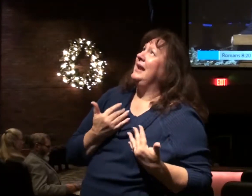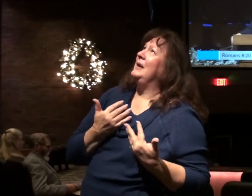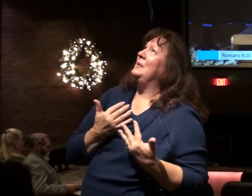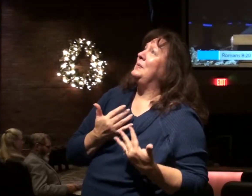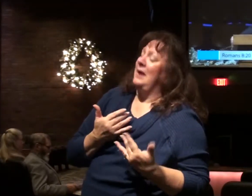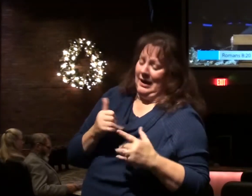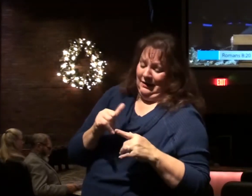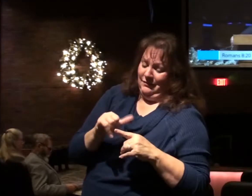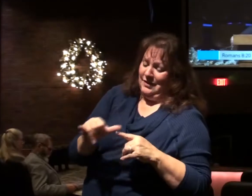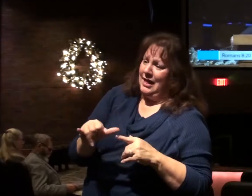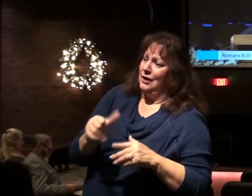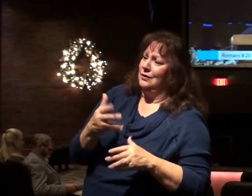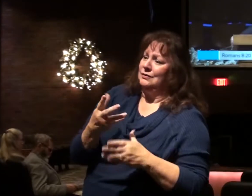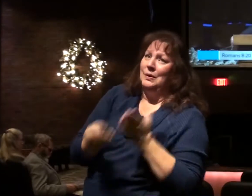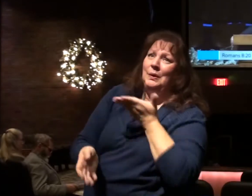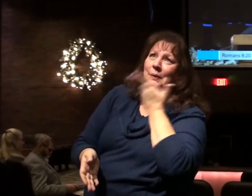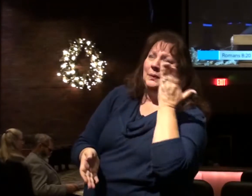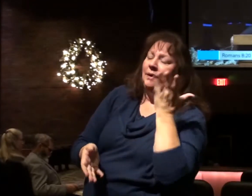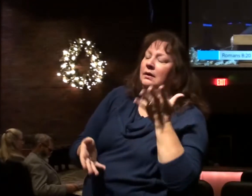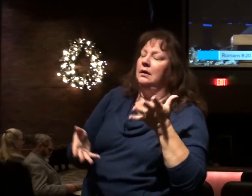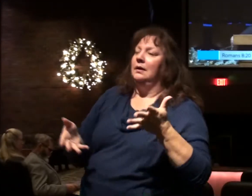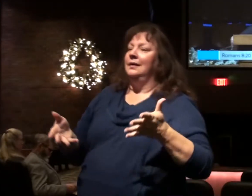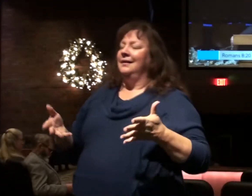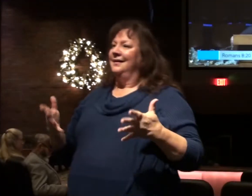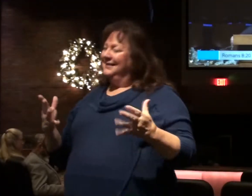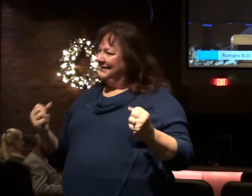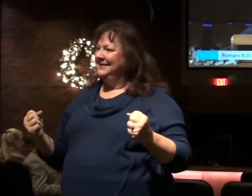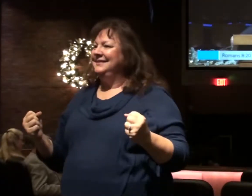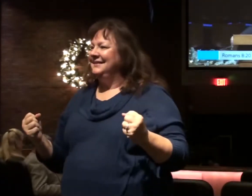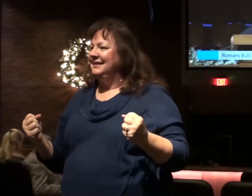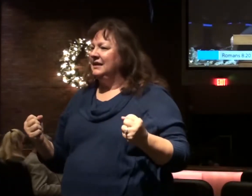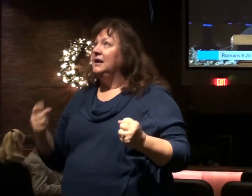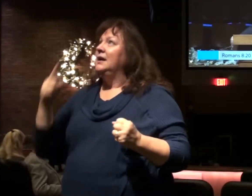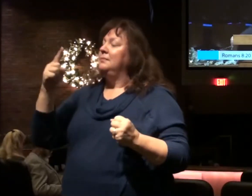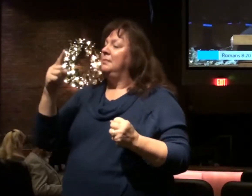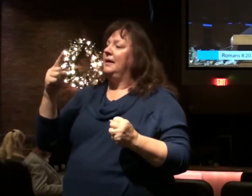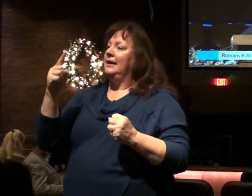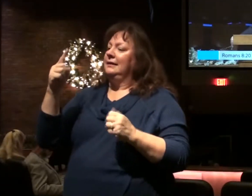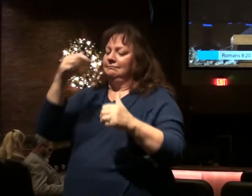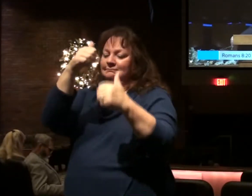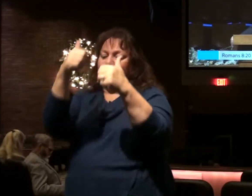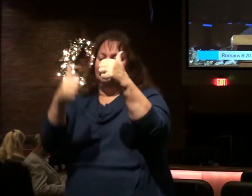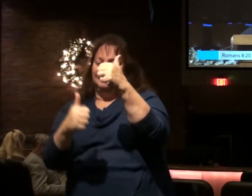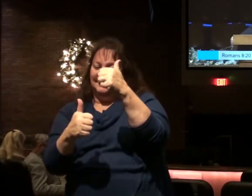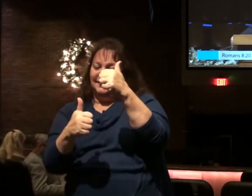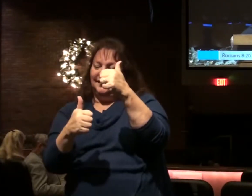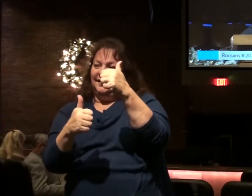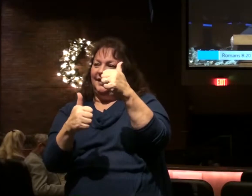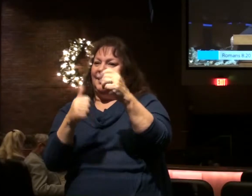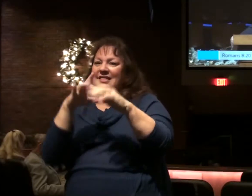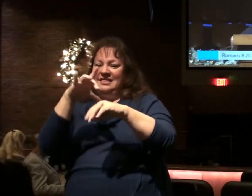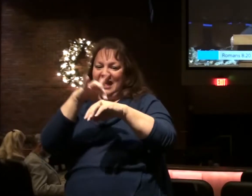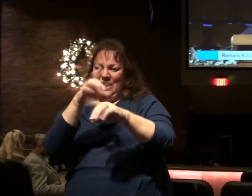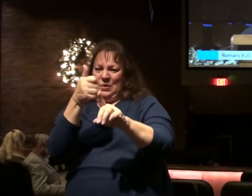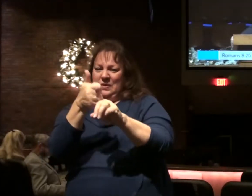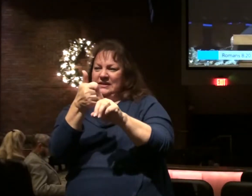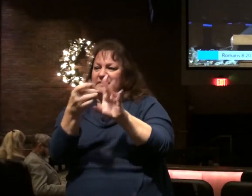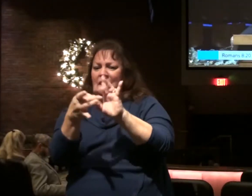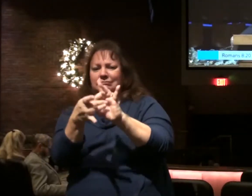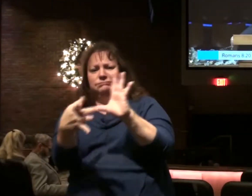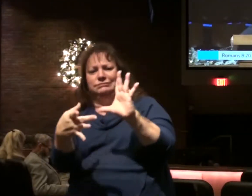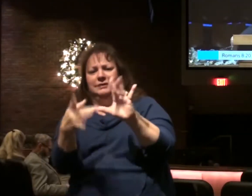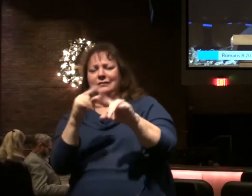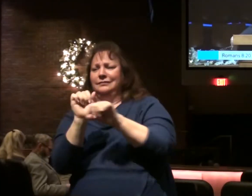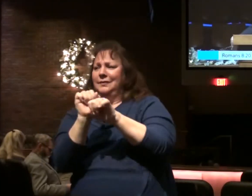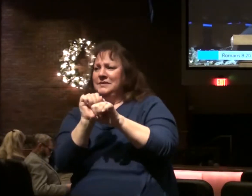curse of sin will be lifted. But he subjected it in hope that the creation itself will be set free from